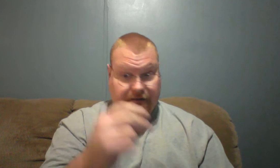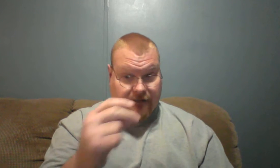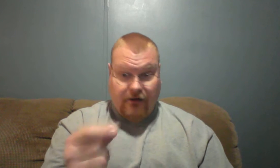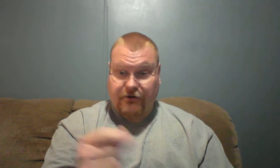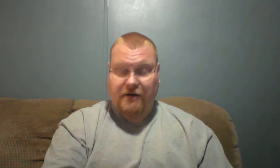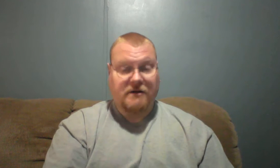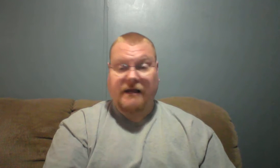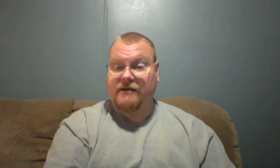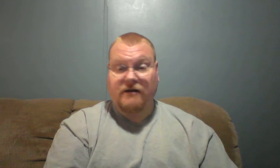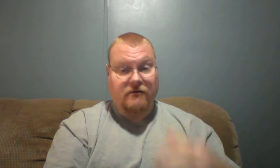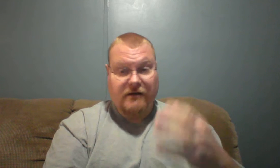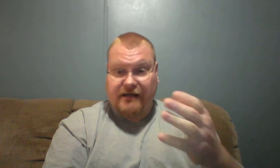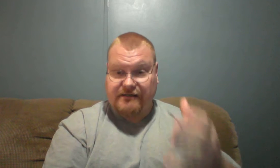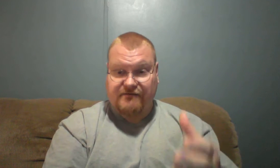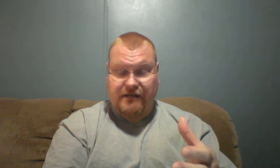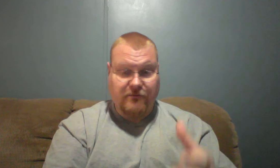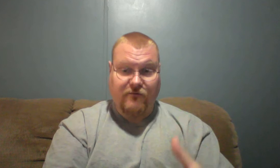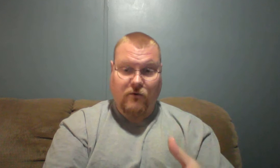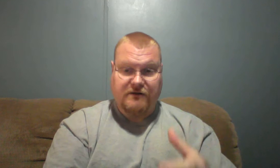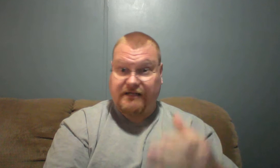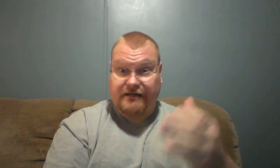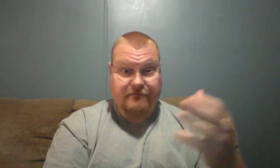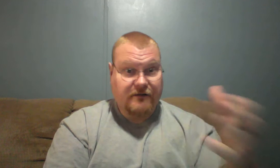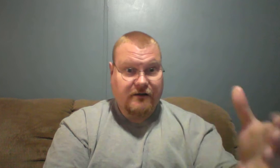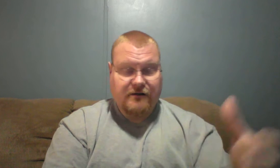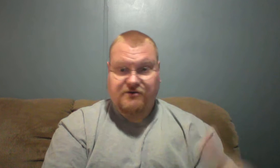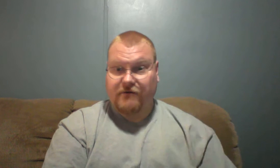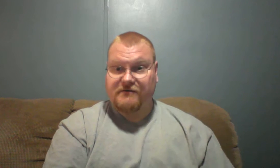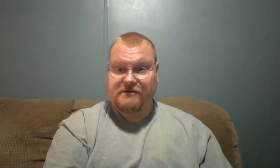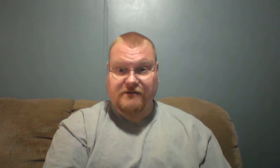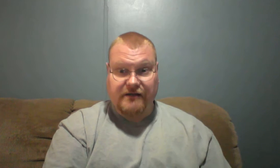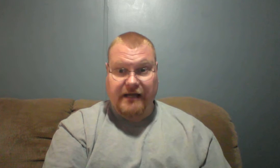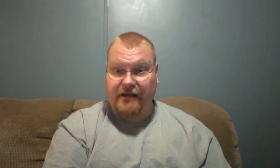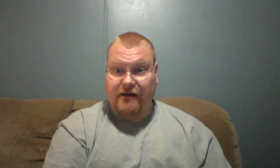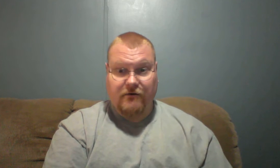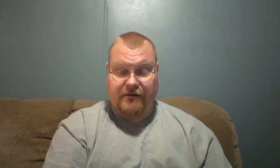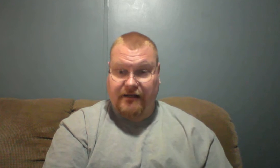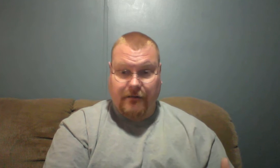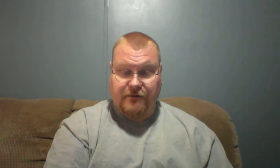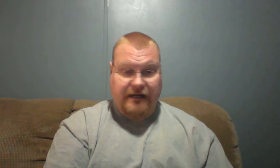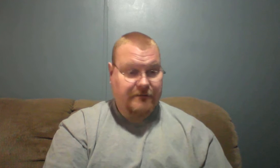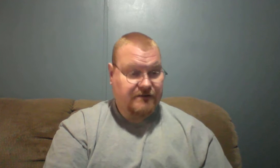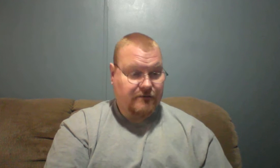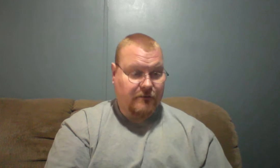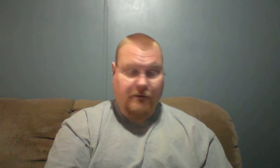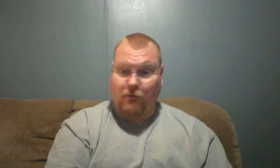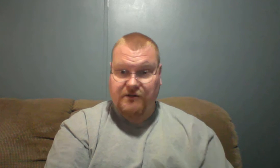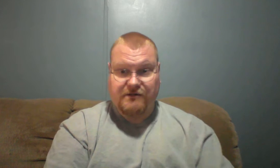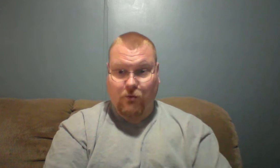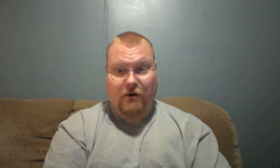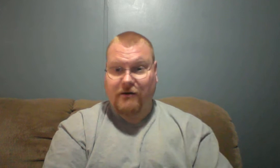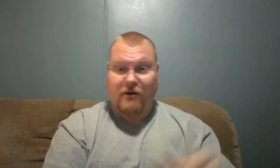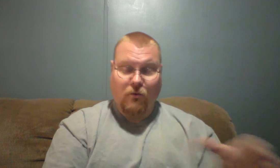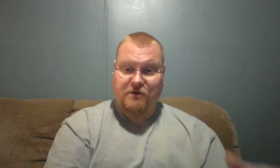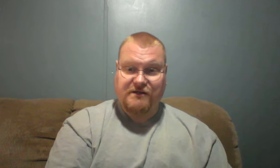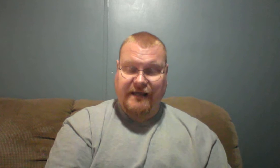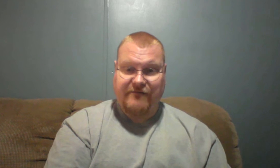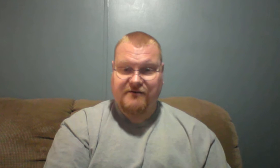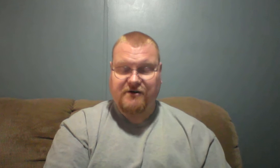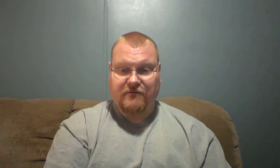call you another day. You know, as I've said before, I said it in service Sunday, you know, I think a couple of times, maybe once in morning, once in the evening service,